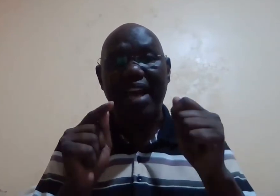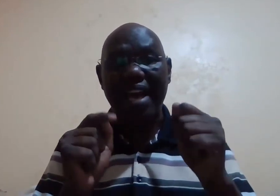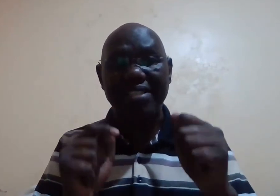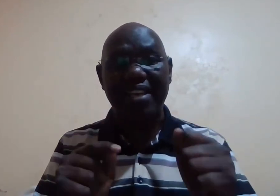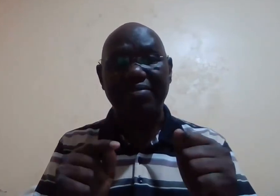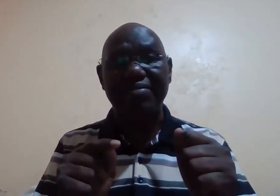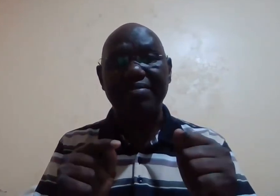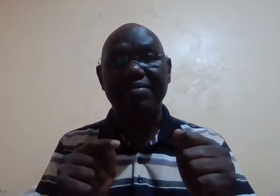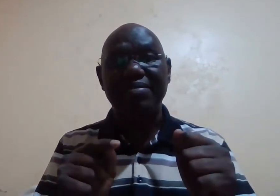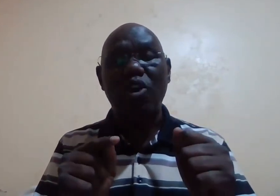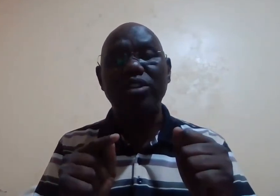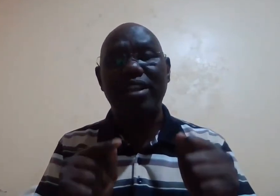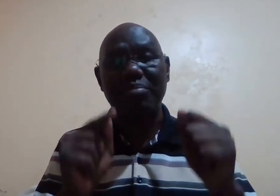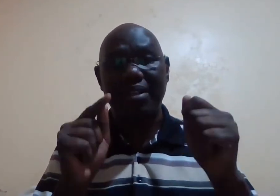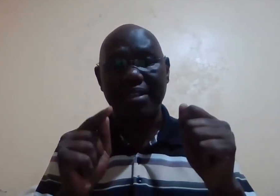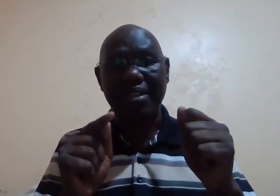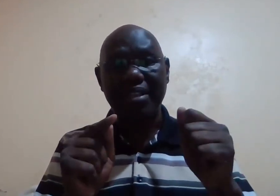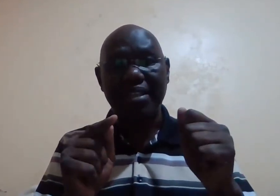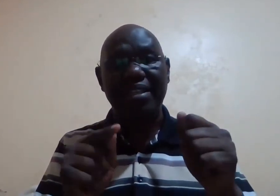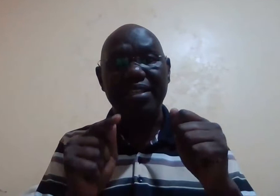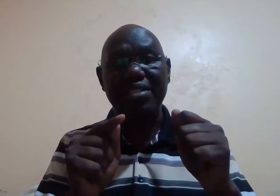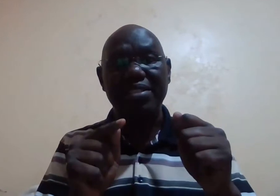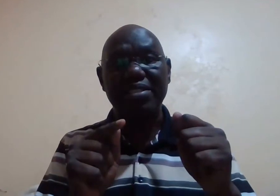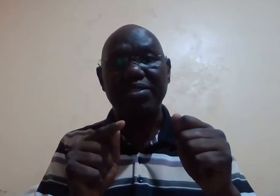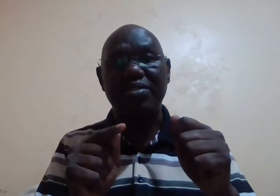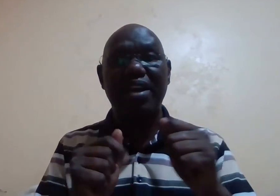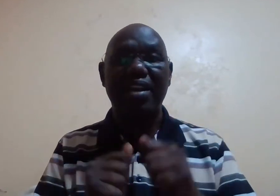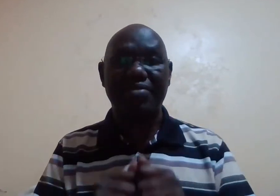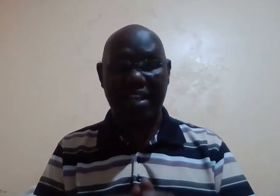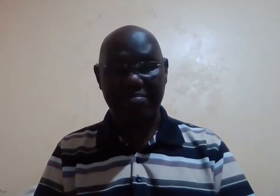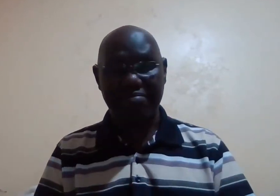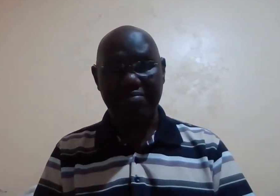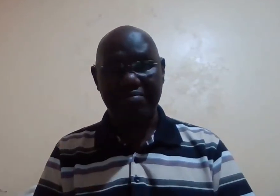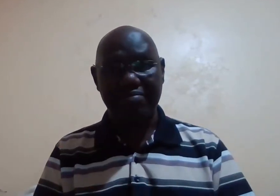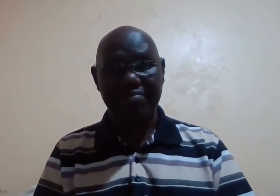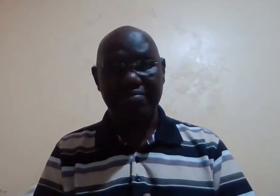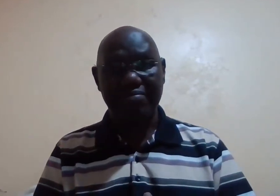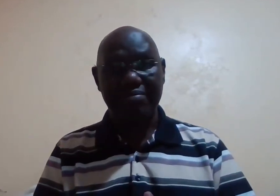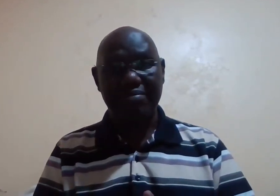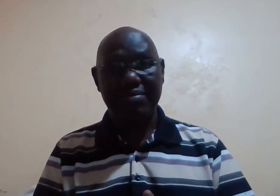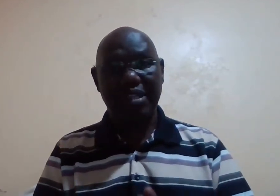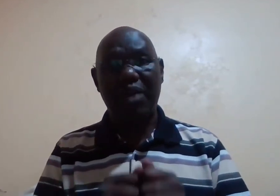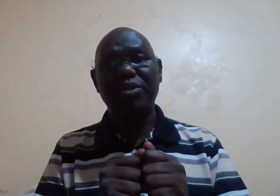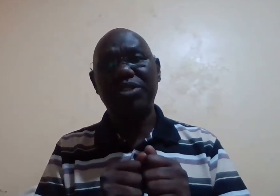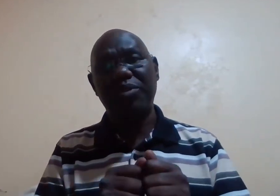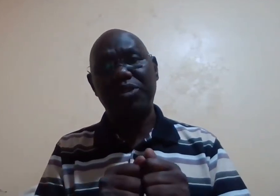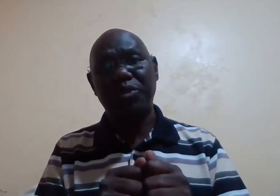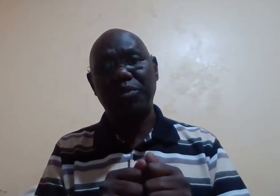herself honorably in his life so i want to share with you